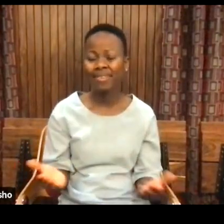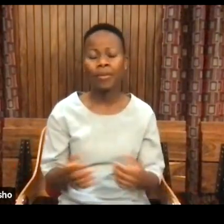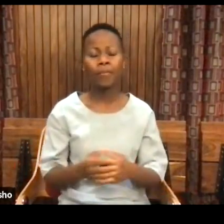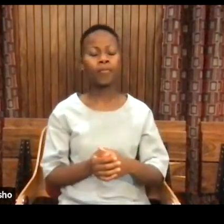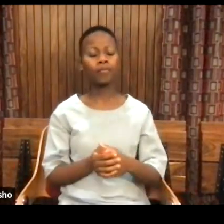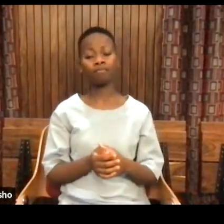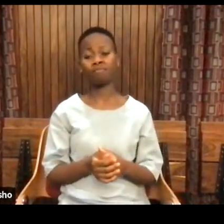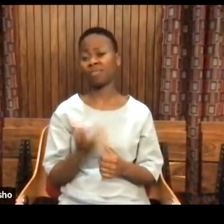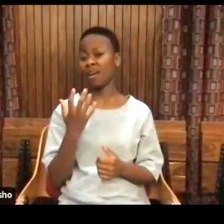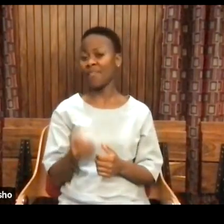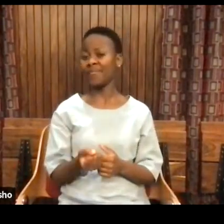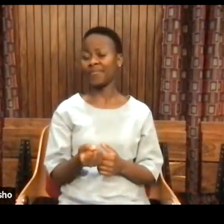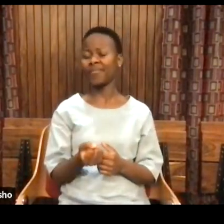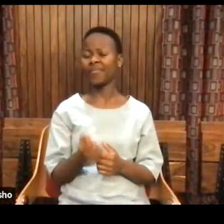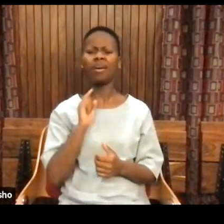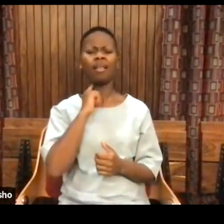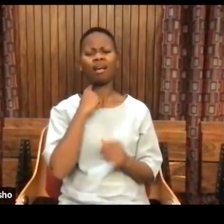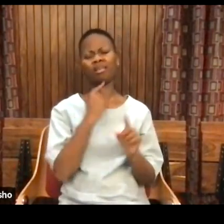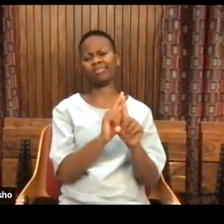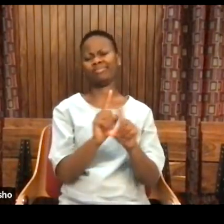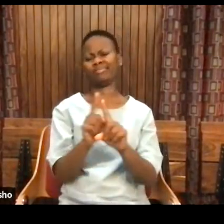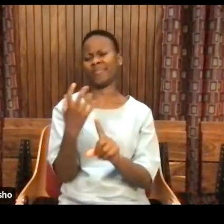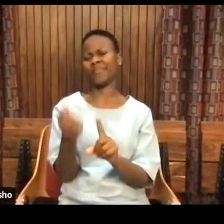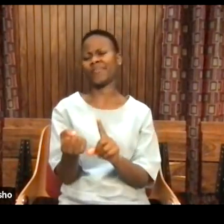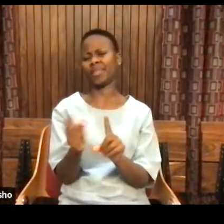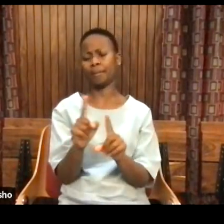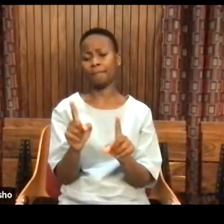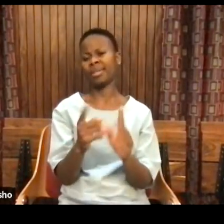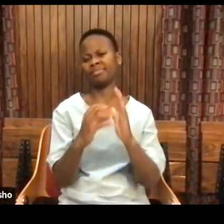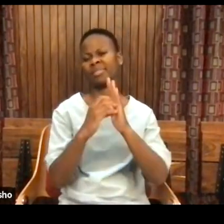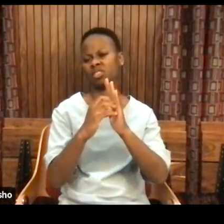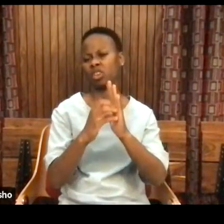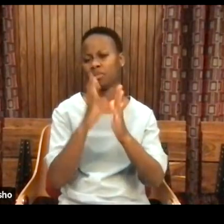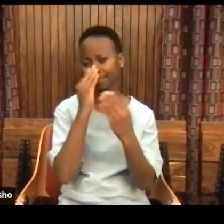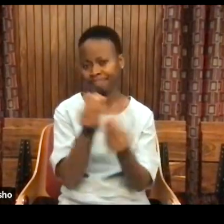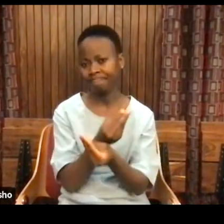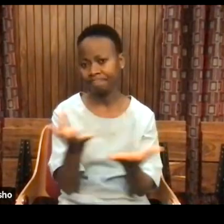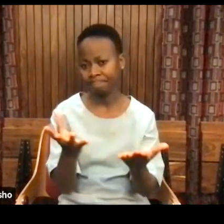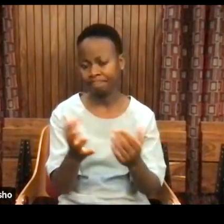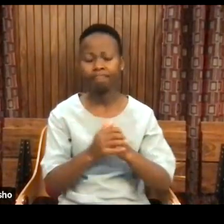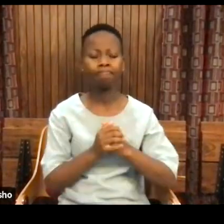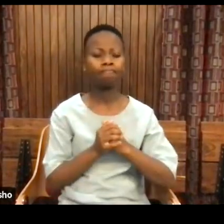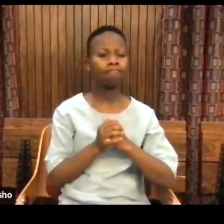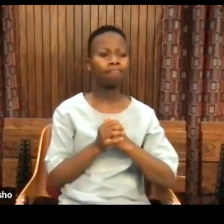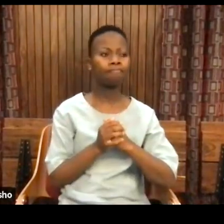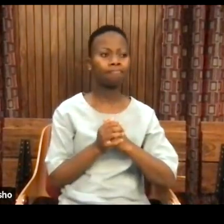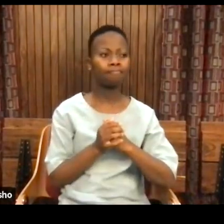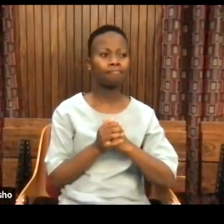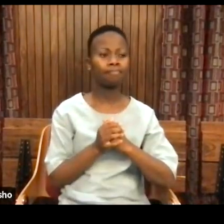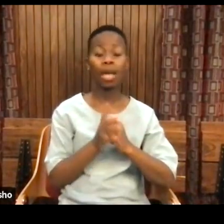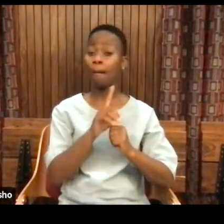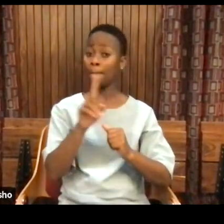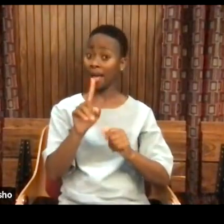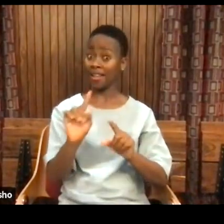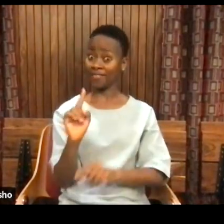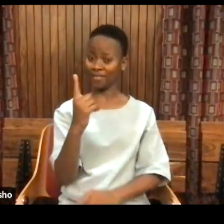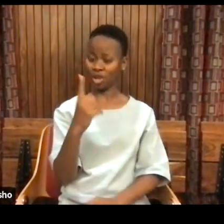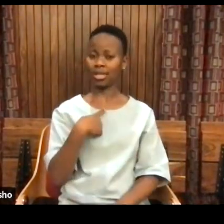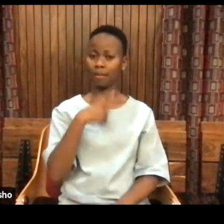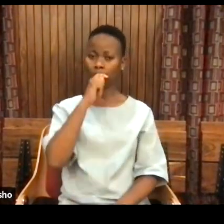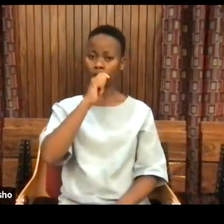Well, there are many versions of these lies, but here's an example of a lie. But I'm going to begin it with a truth.